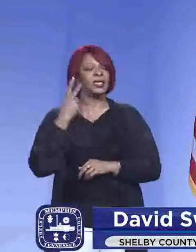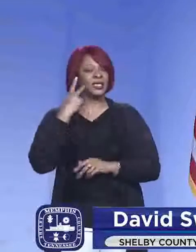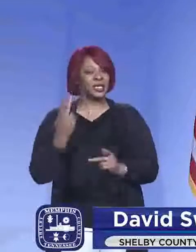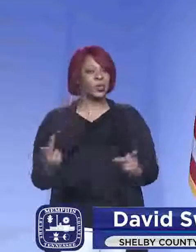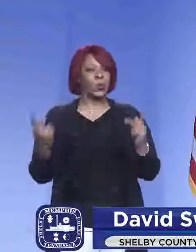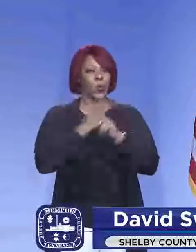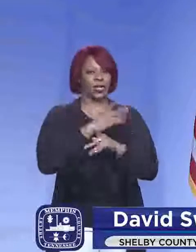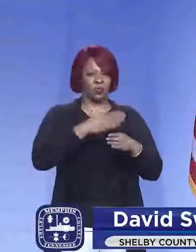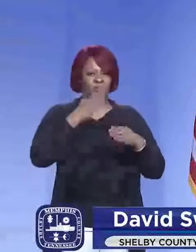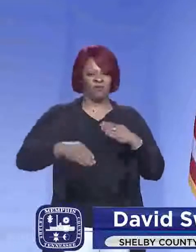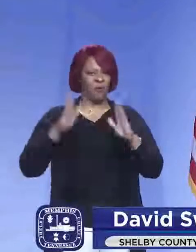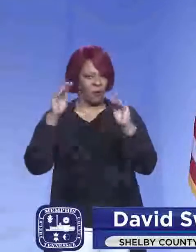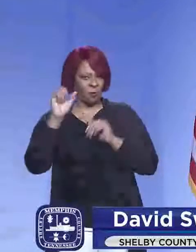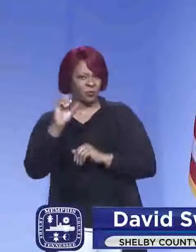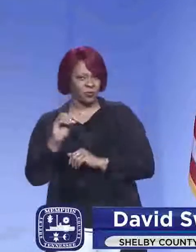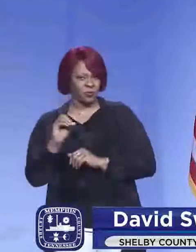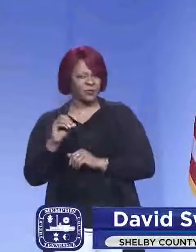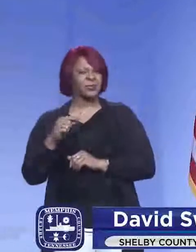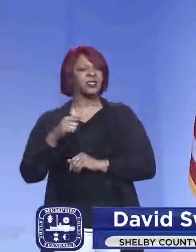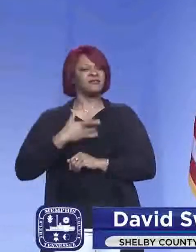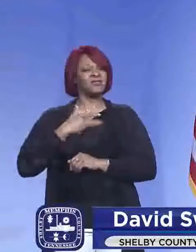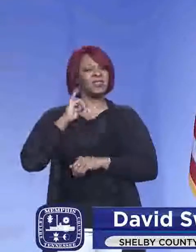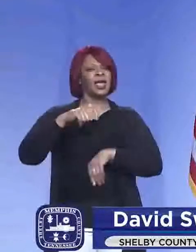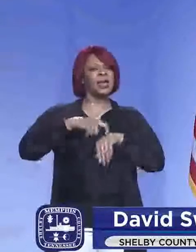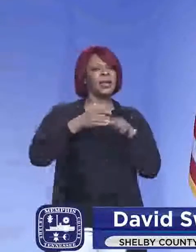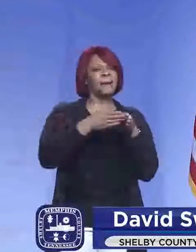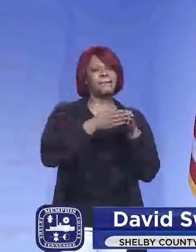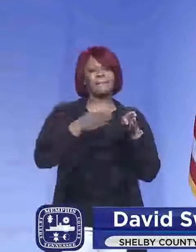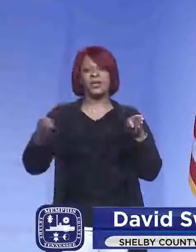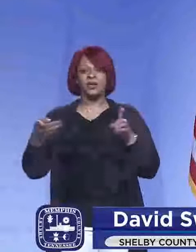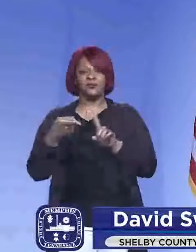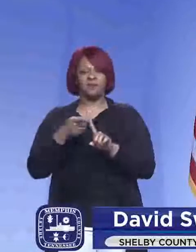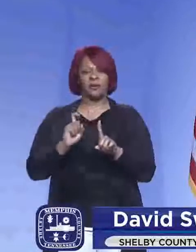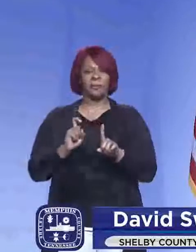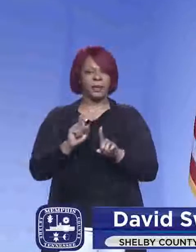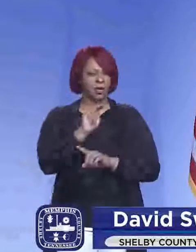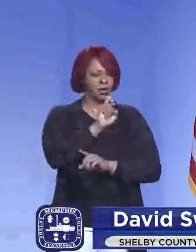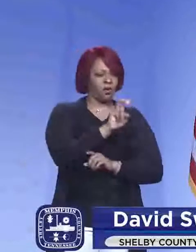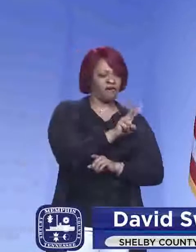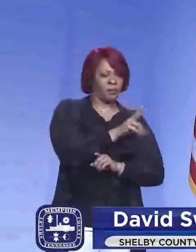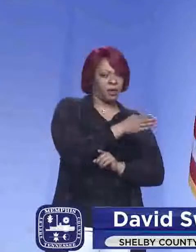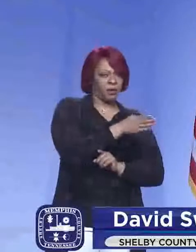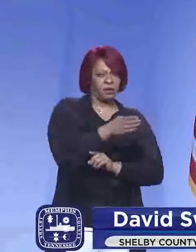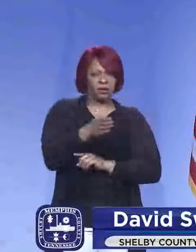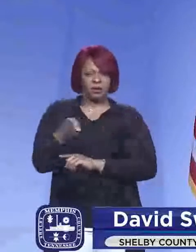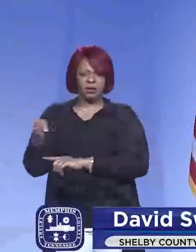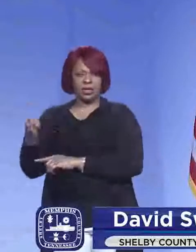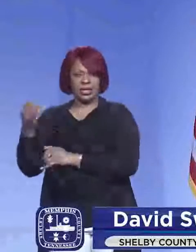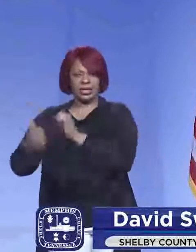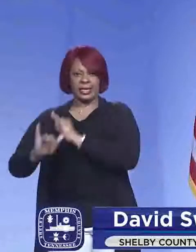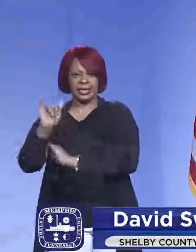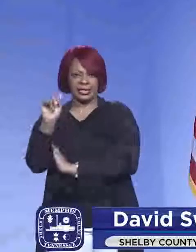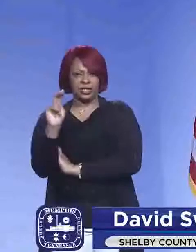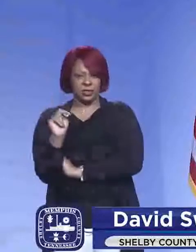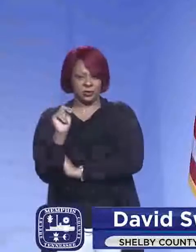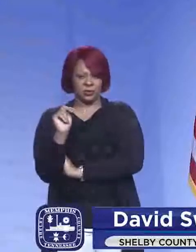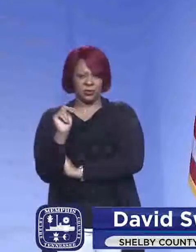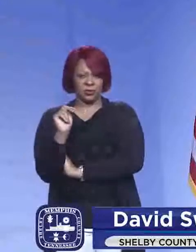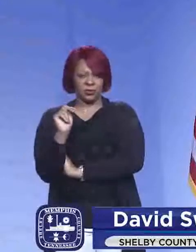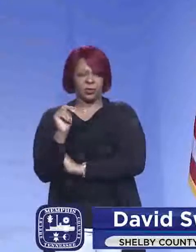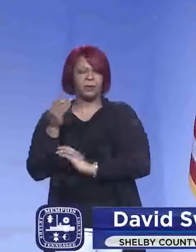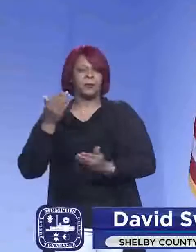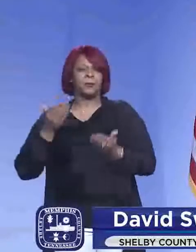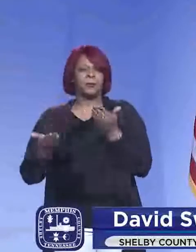worst of this. I, uh, I believe that that time period from, uh, November through the end of January is